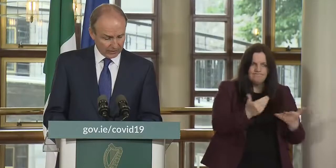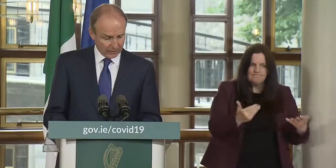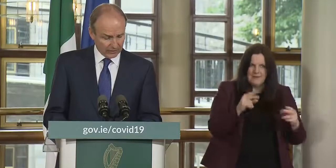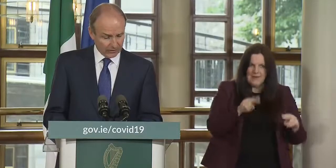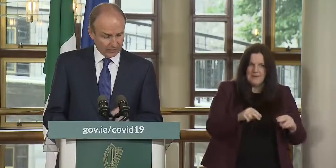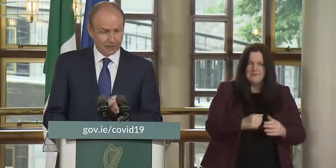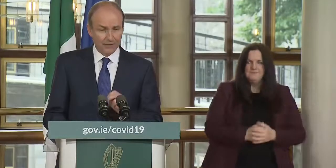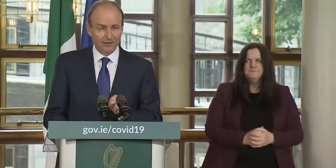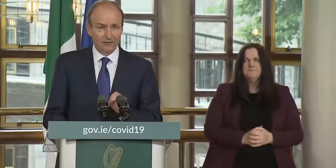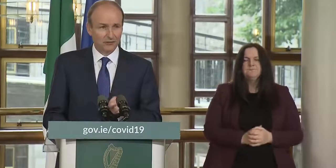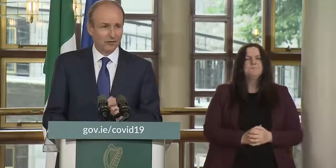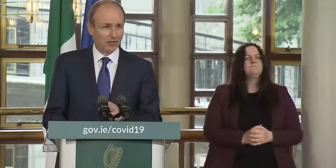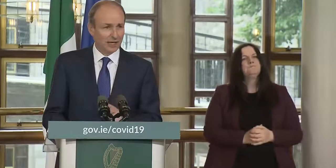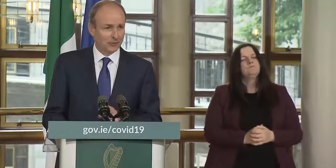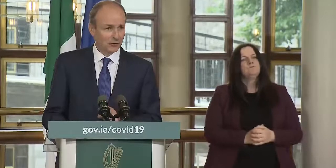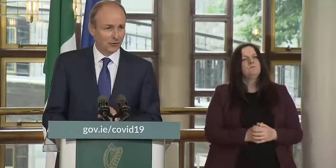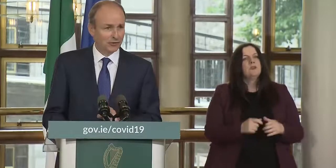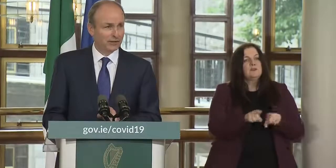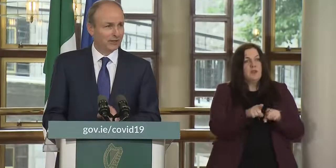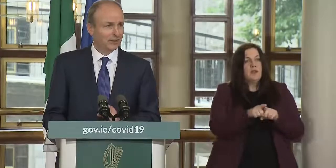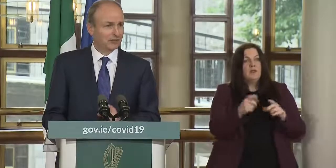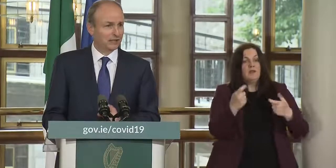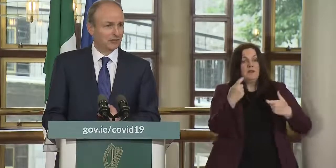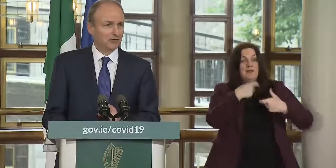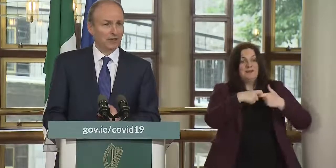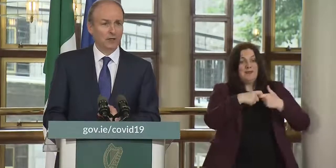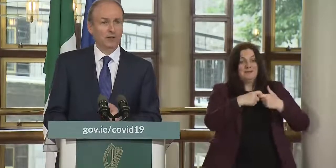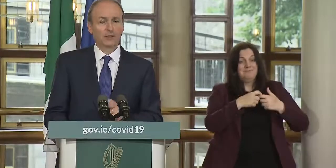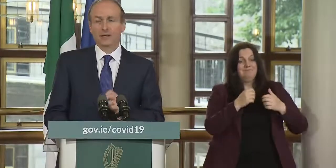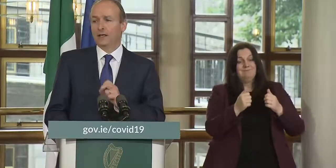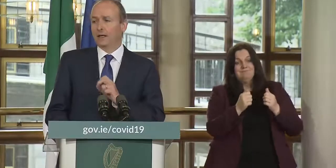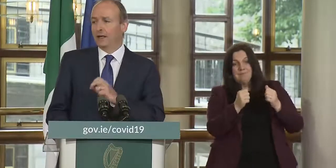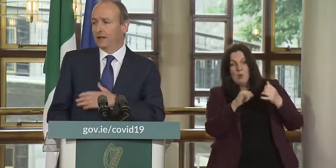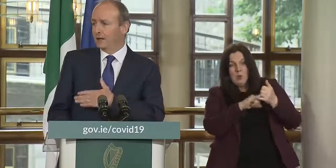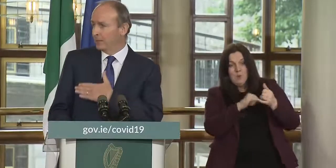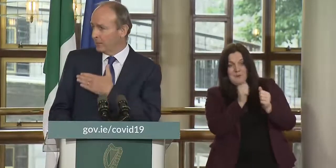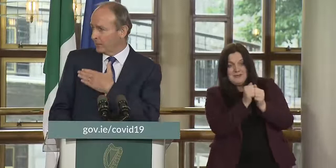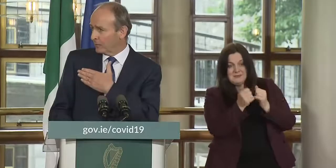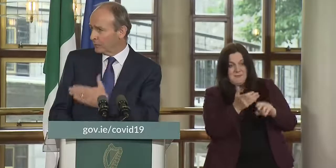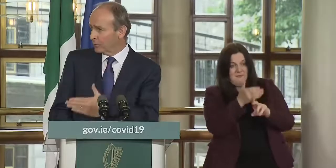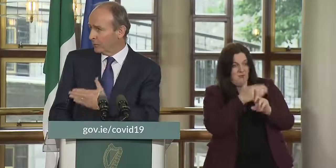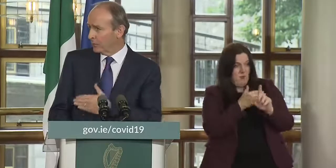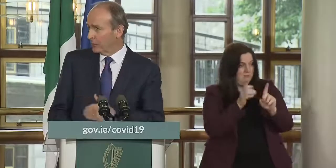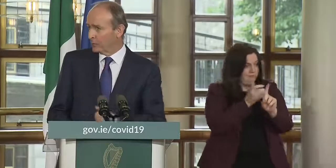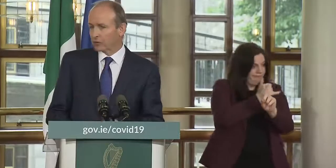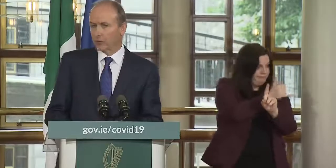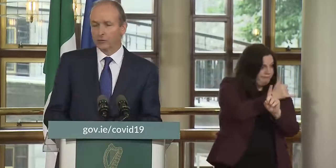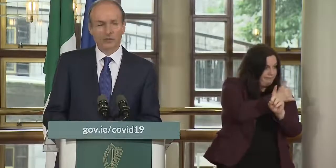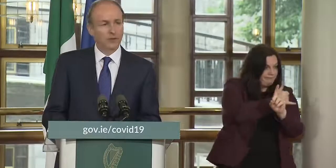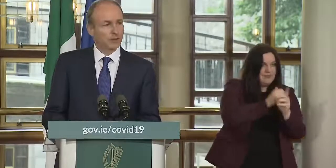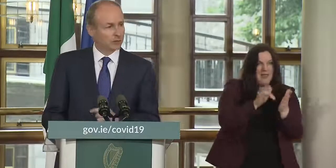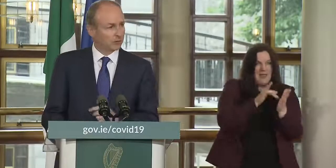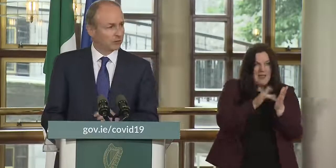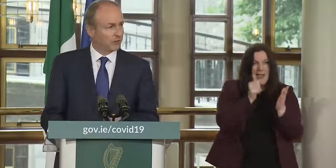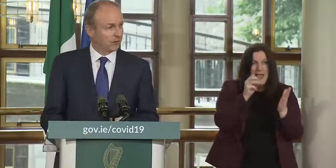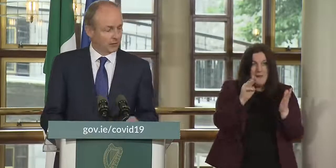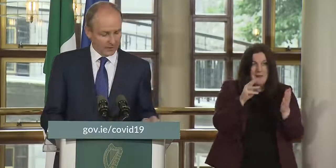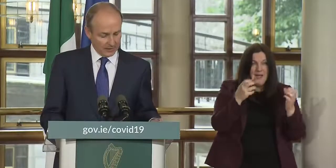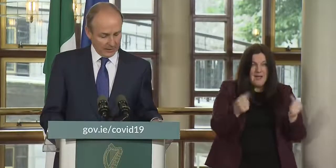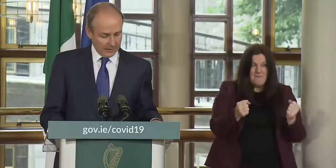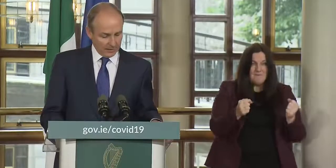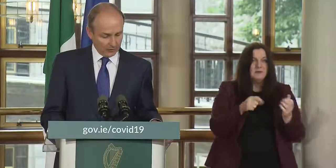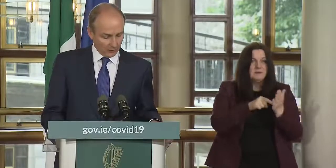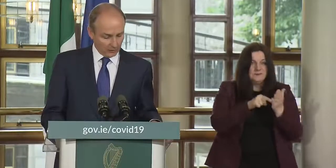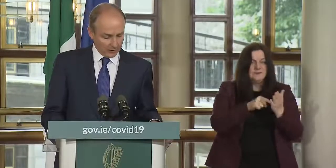addition to that the contact tracing app the covert 19 contact tracing app brought member brought to government today by the minister for